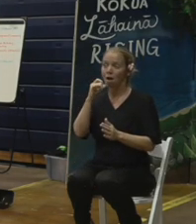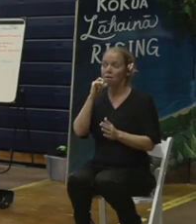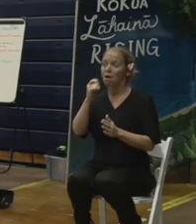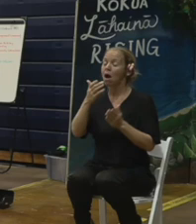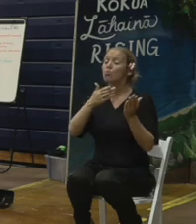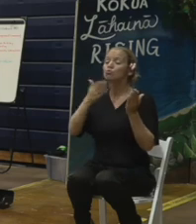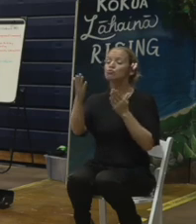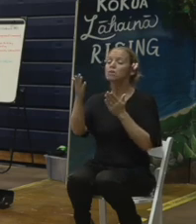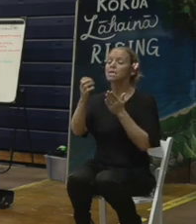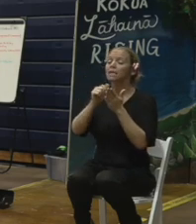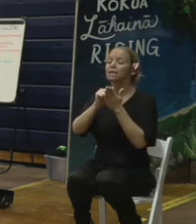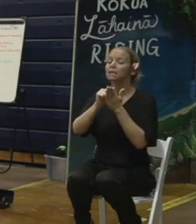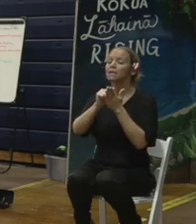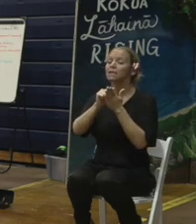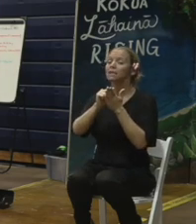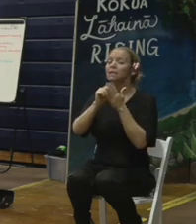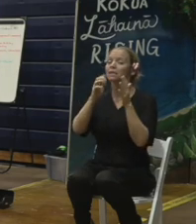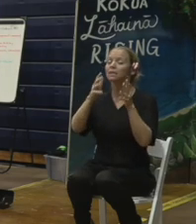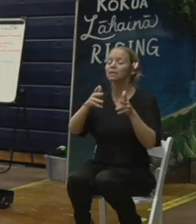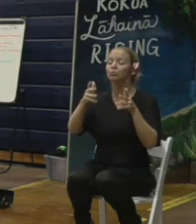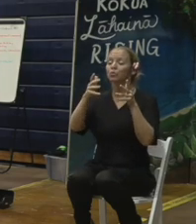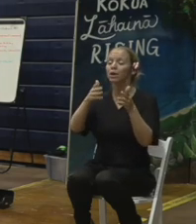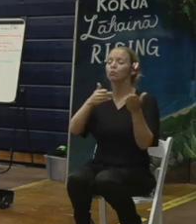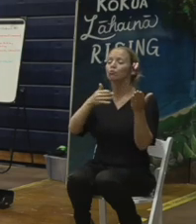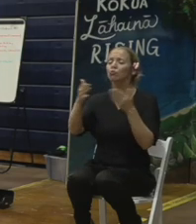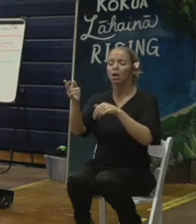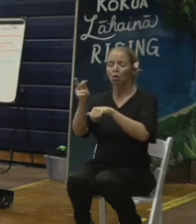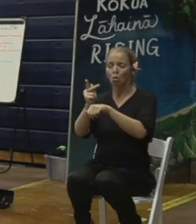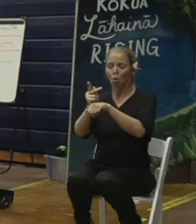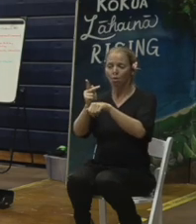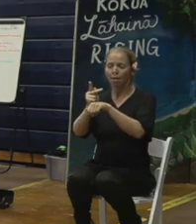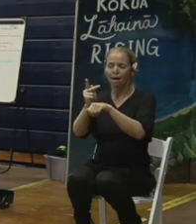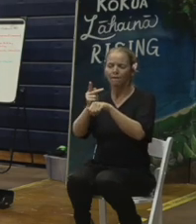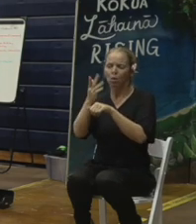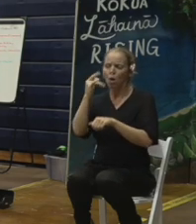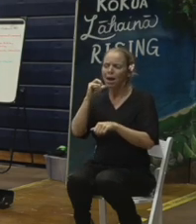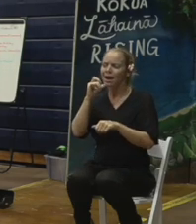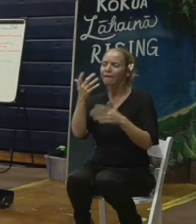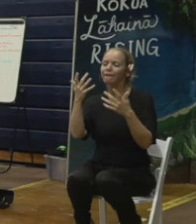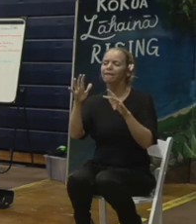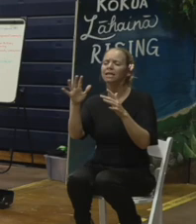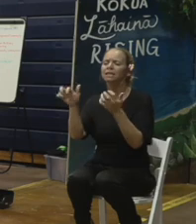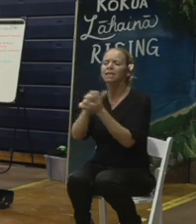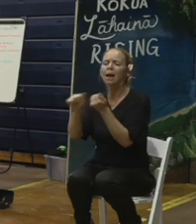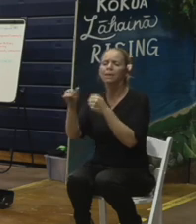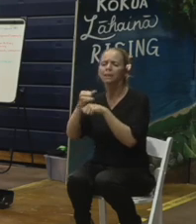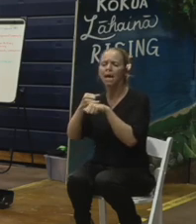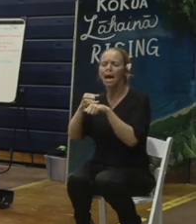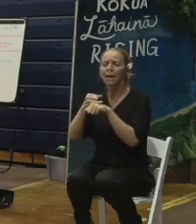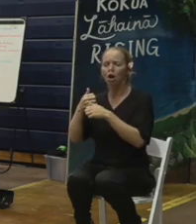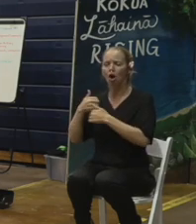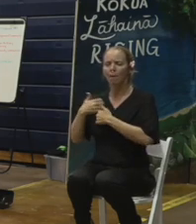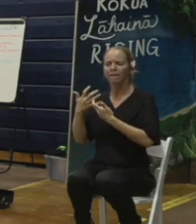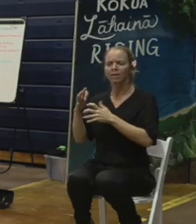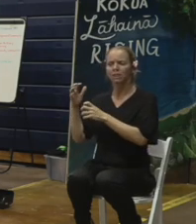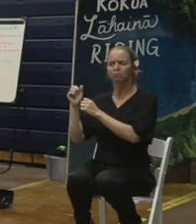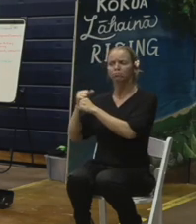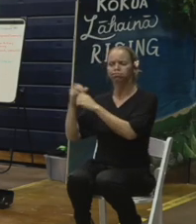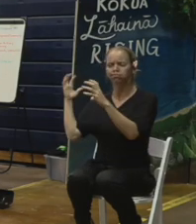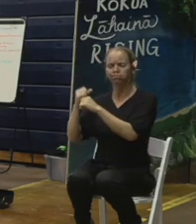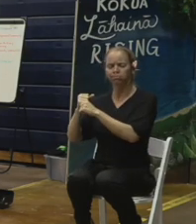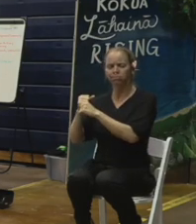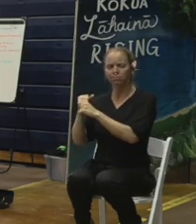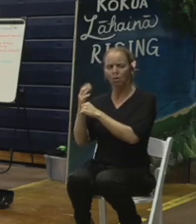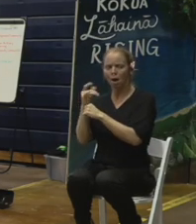nuclear waste site, part of Hawaiian Islands. Let's see. I'm not sure if that's actually Shane or Army